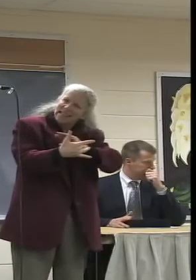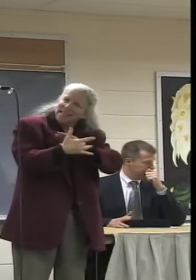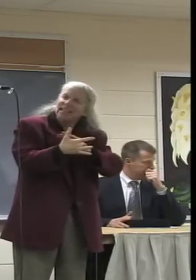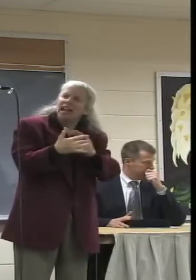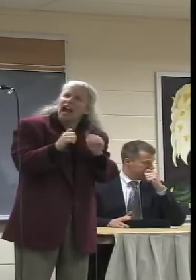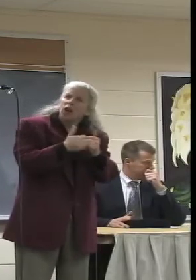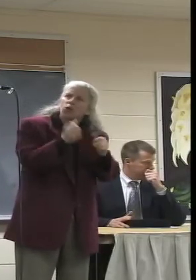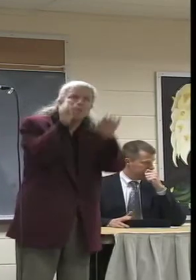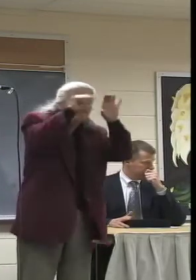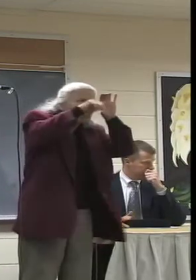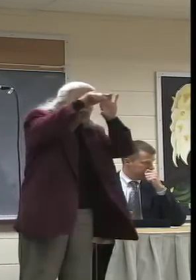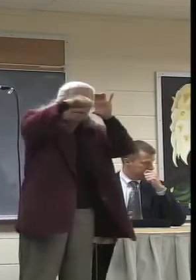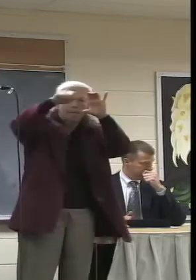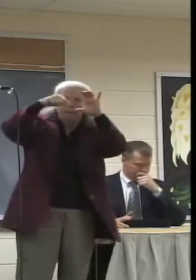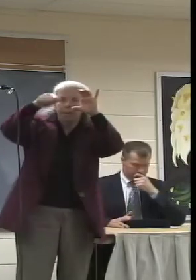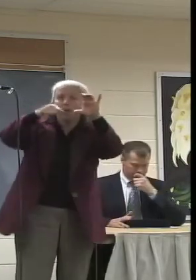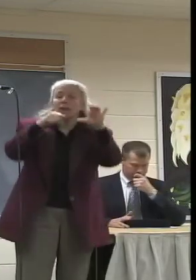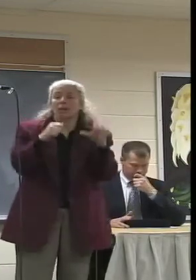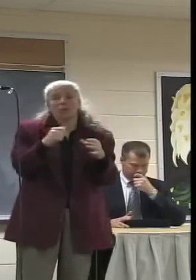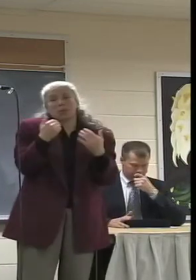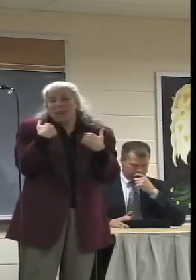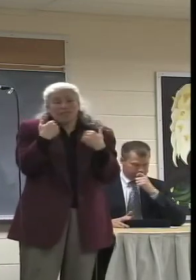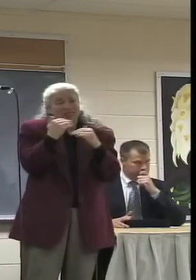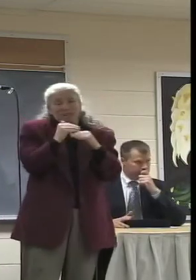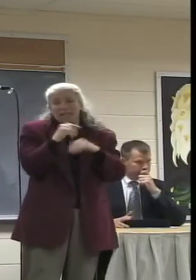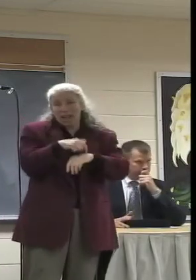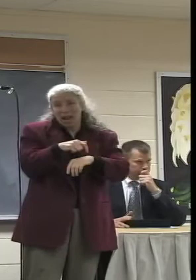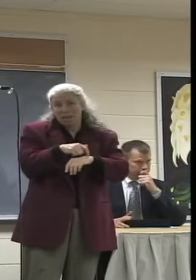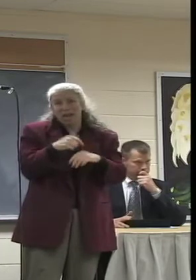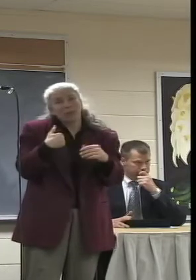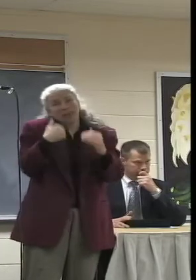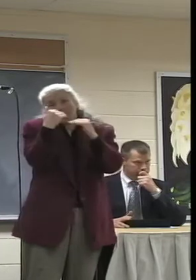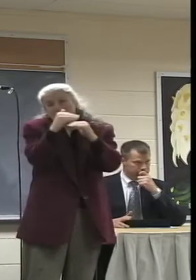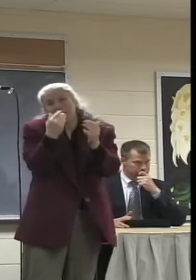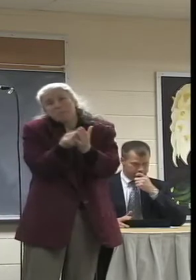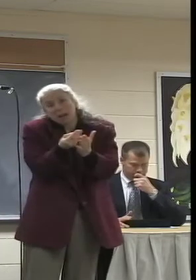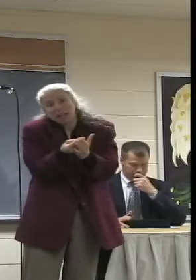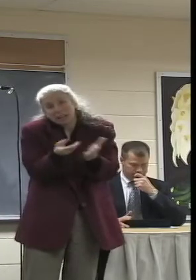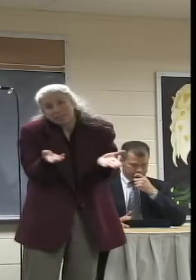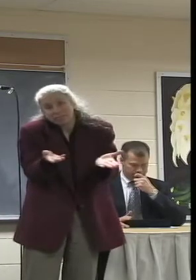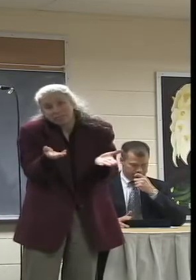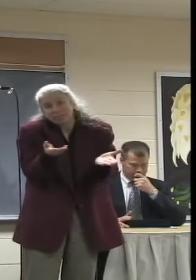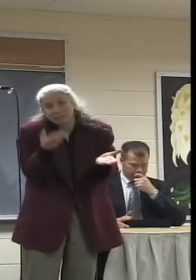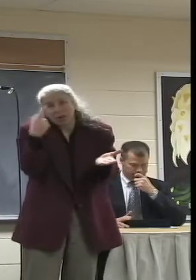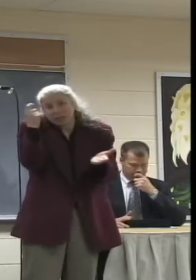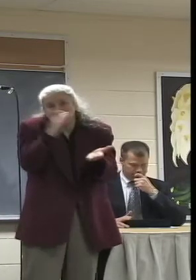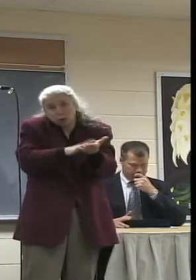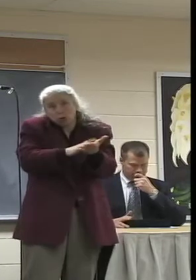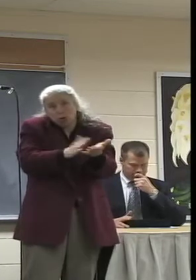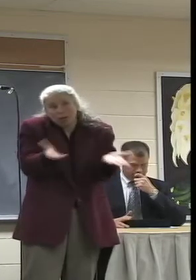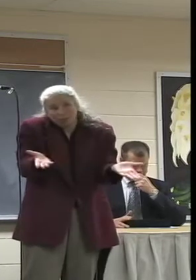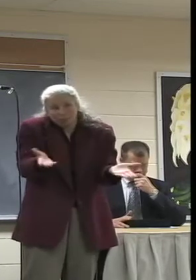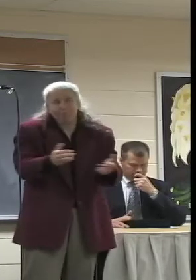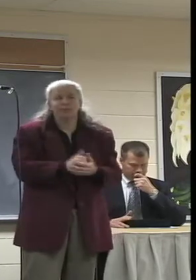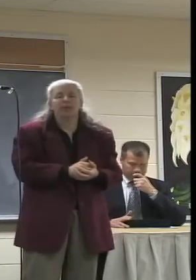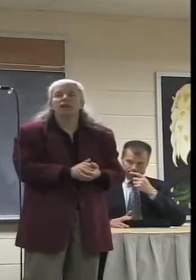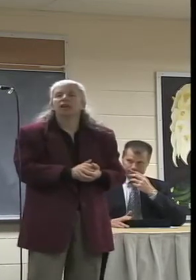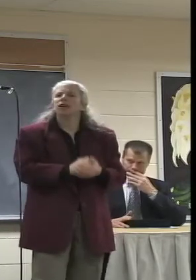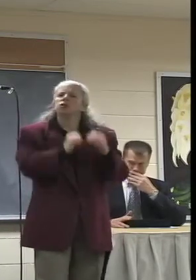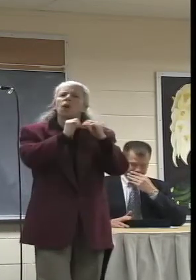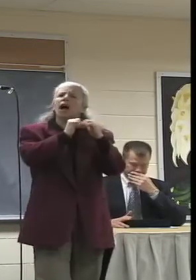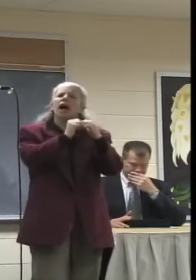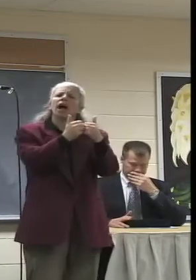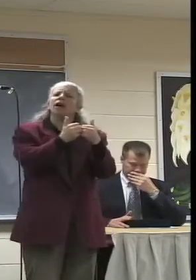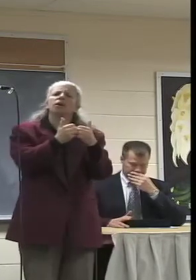the resources and the timeframe that we have available within the school. Now, how did this course come about?